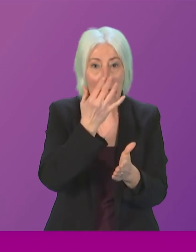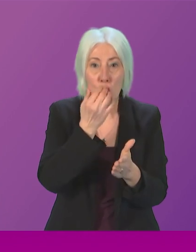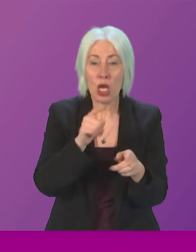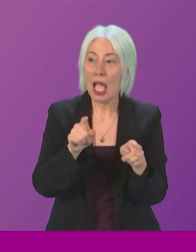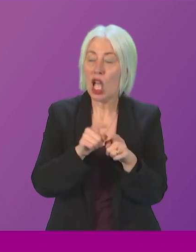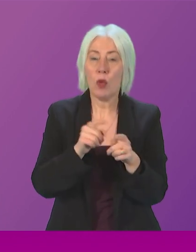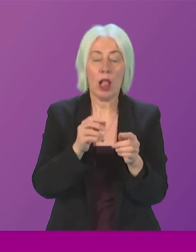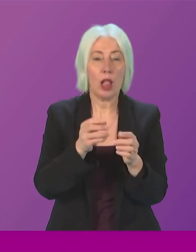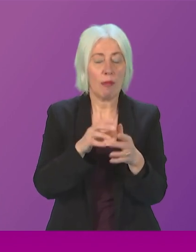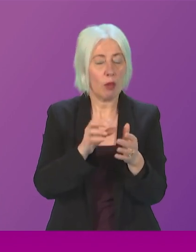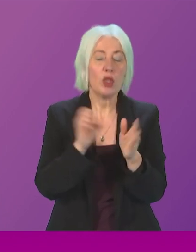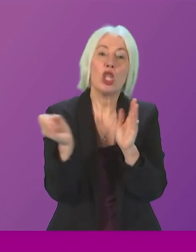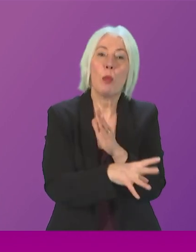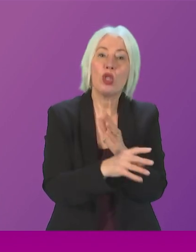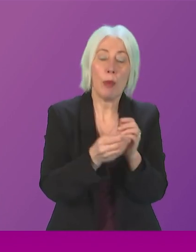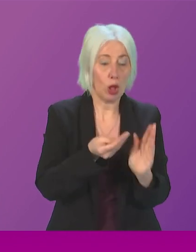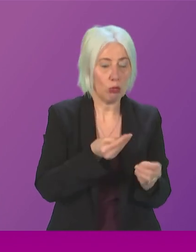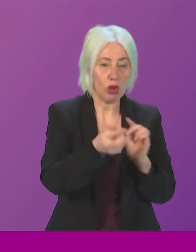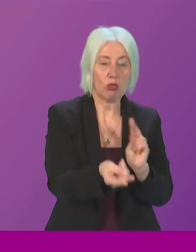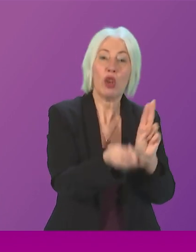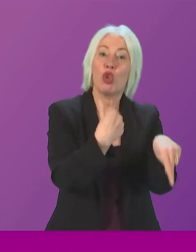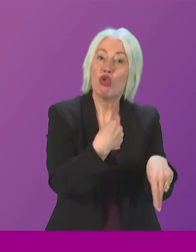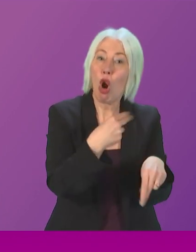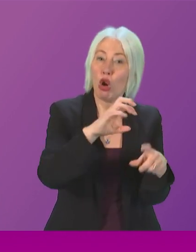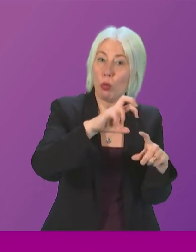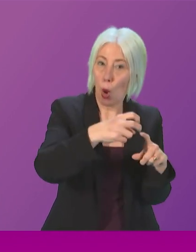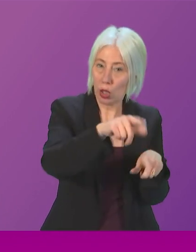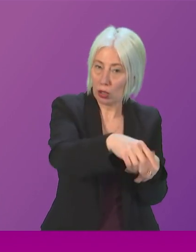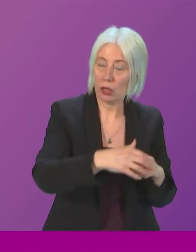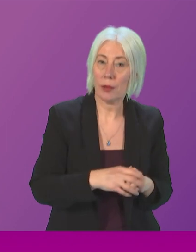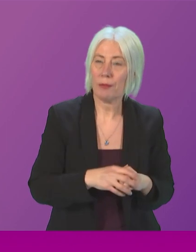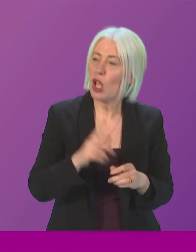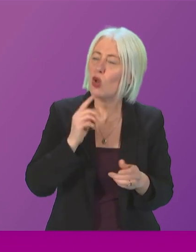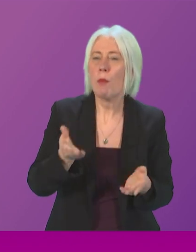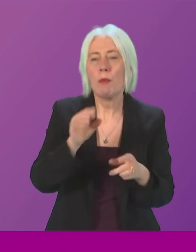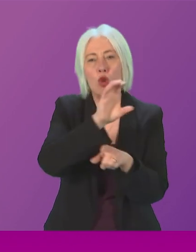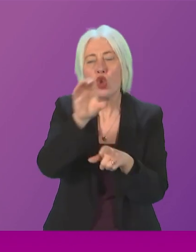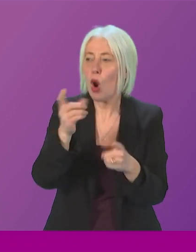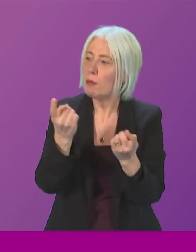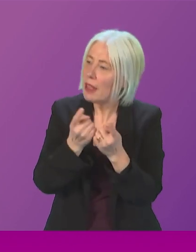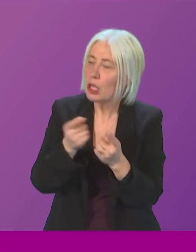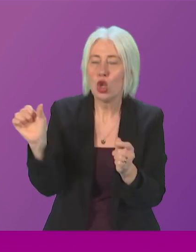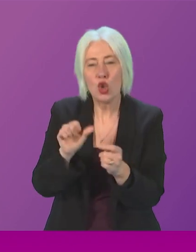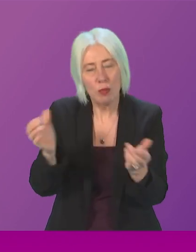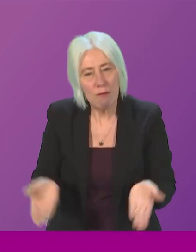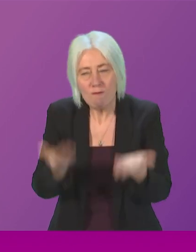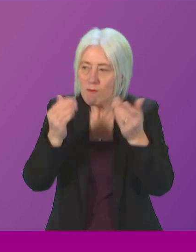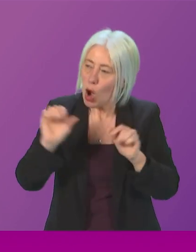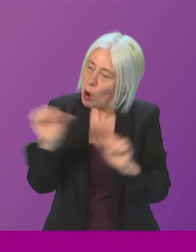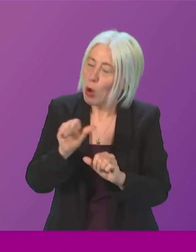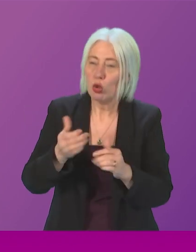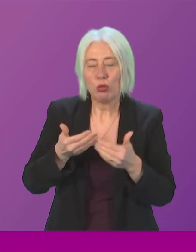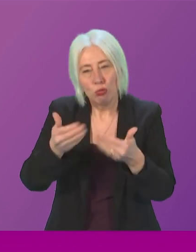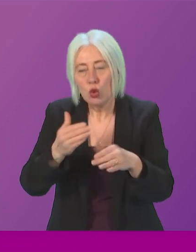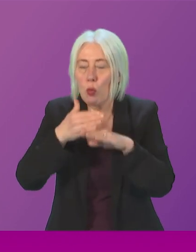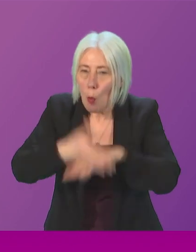points will the first minister join with me in calling on retailers to step up to the plate and implement these measures first